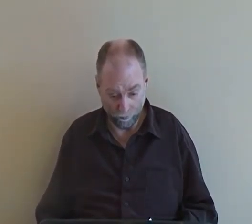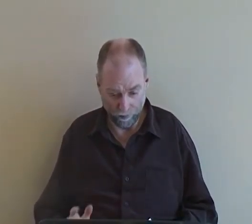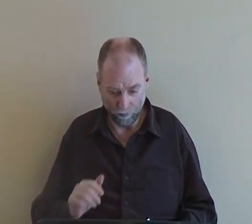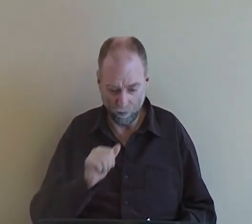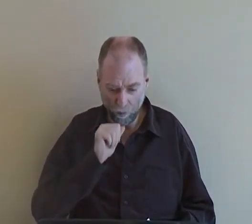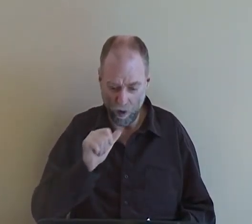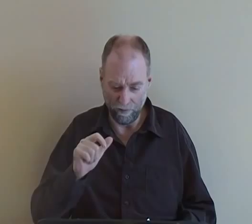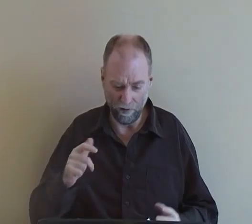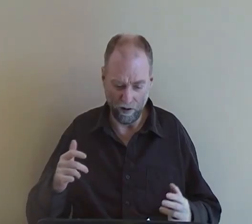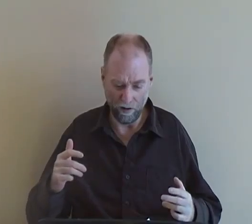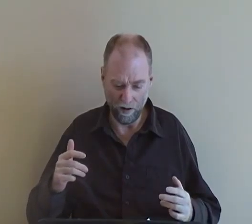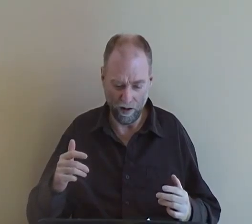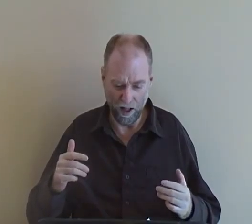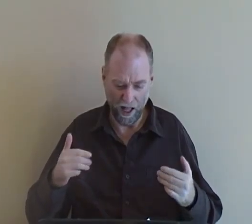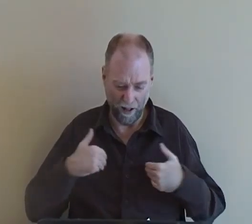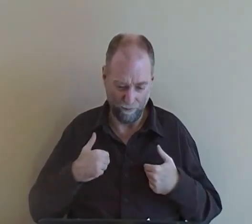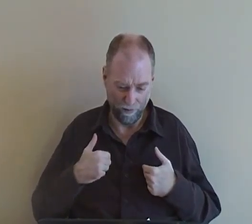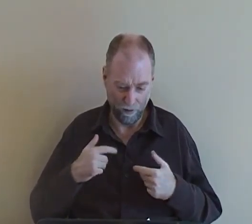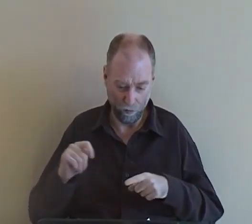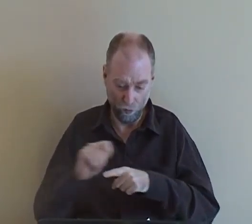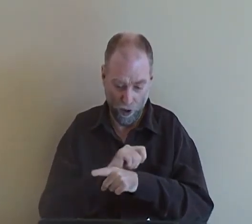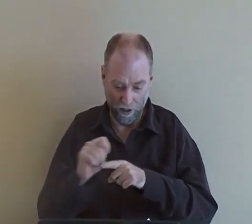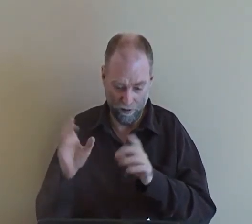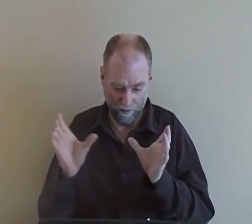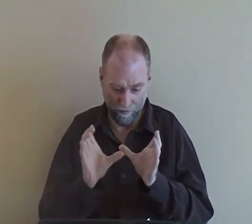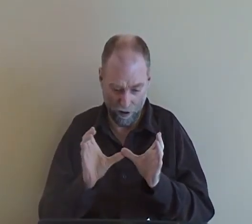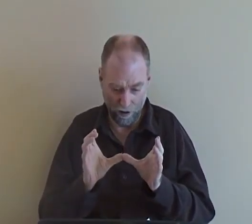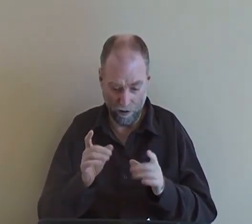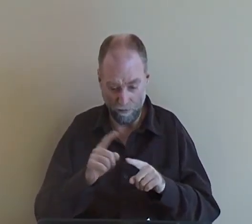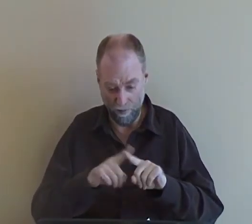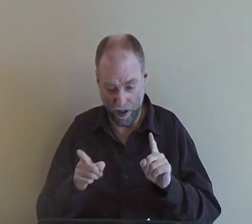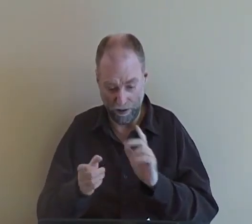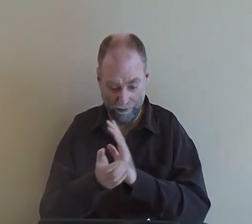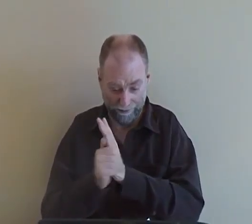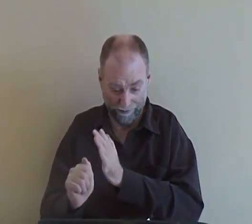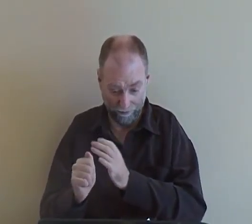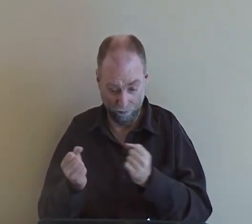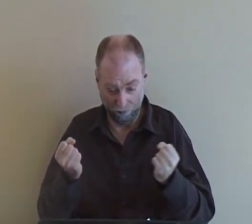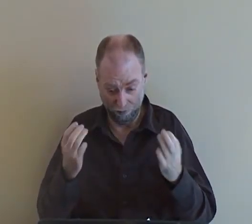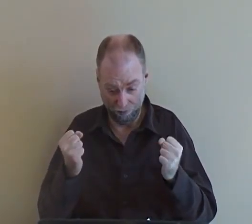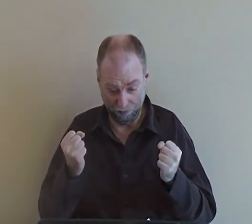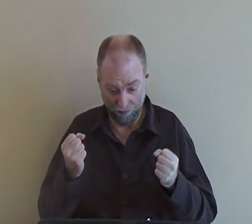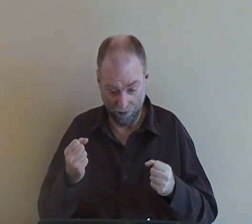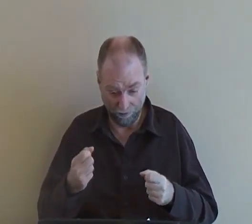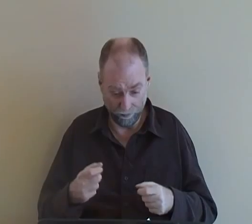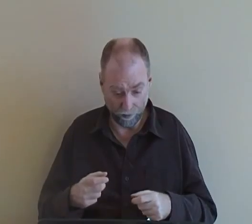that don't have training or certification but have the skills.